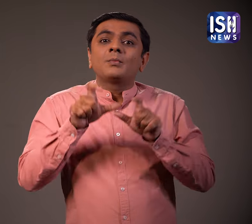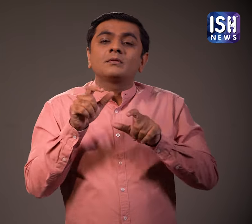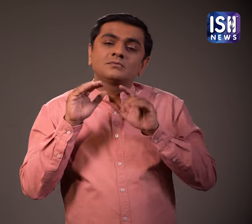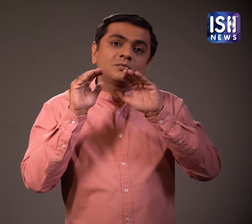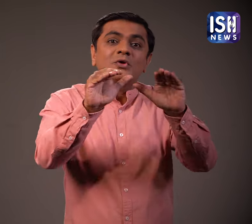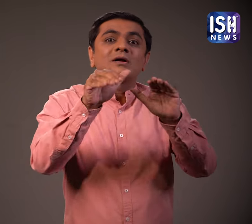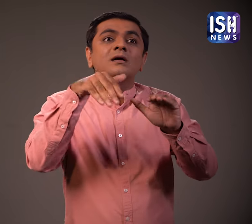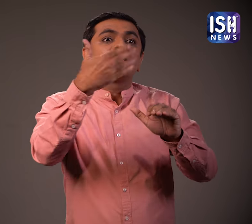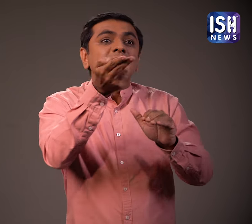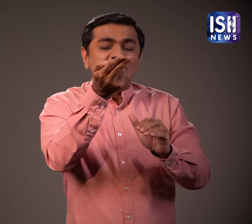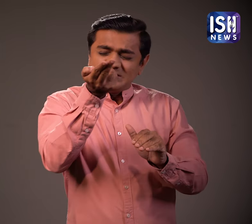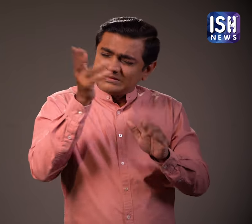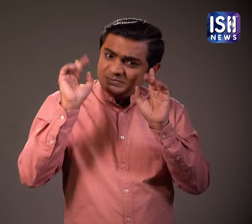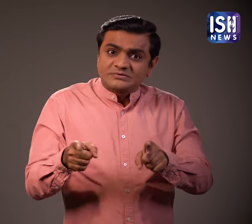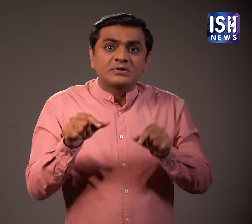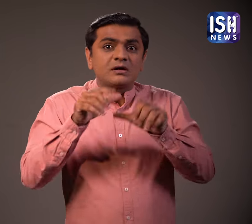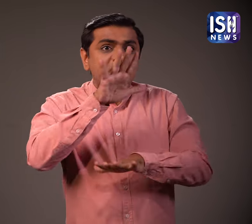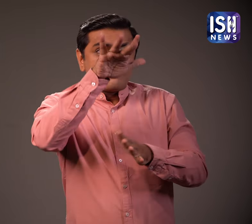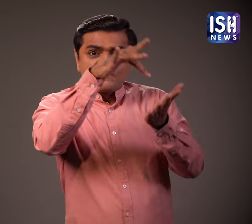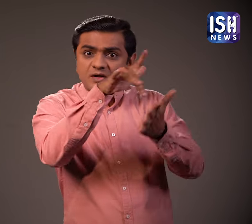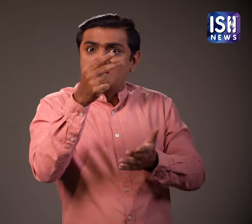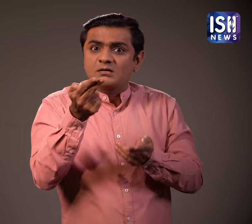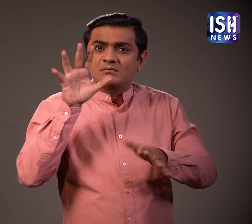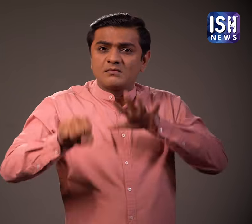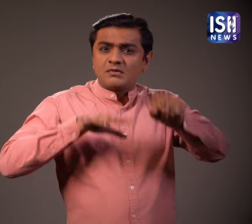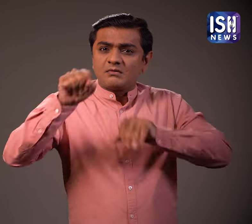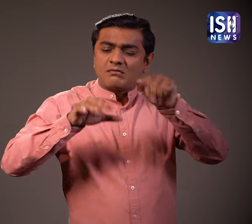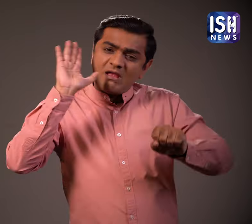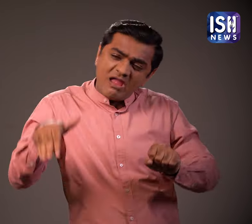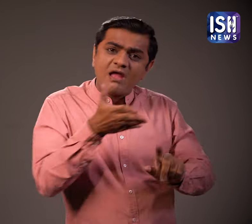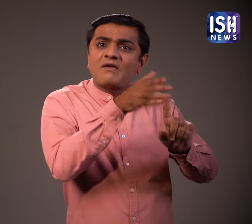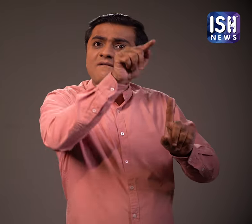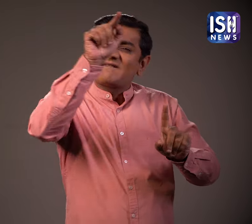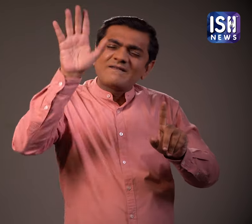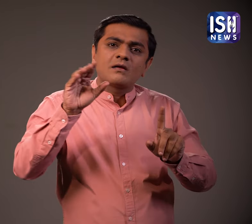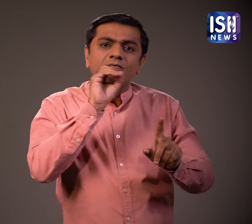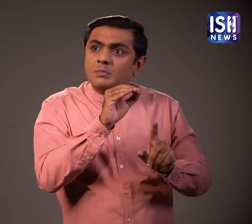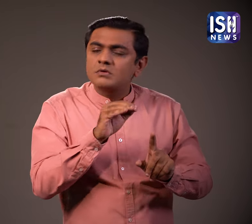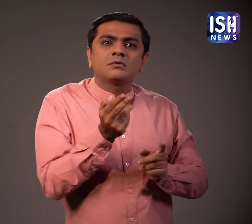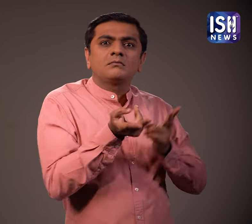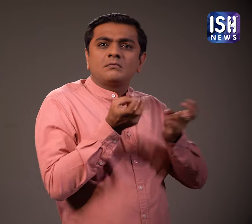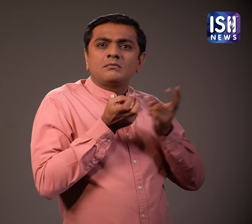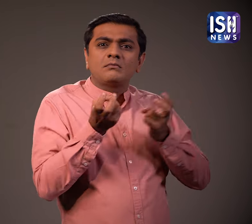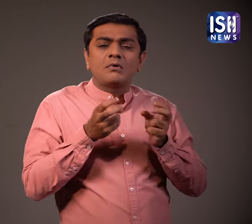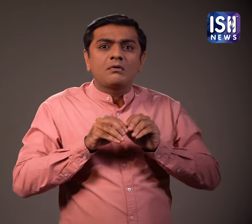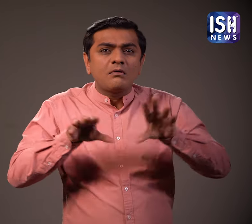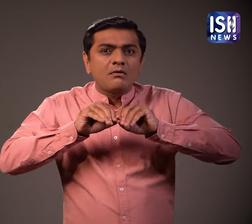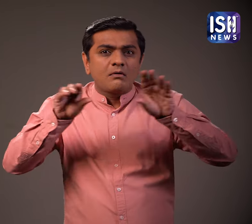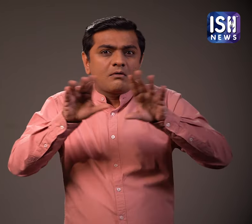-18-16-23-180 important points With these messages, many